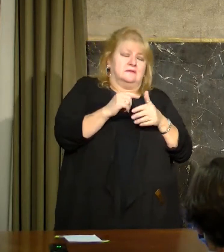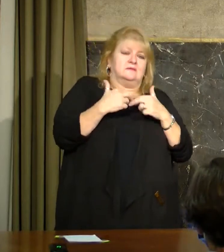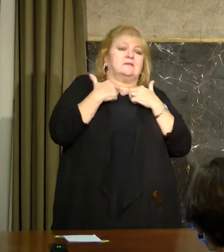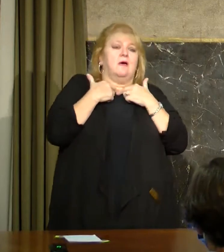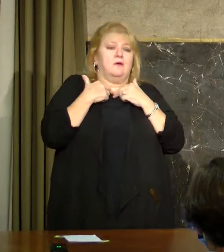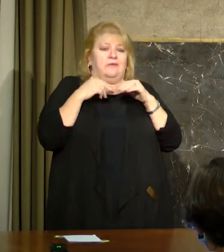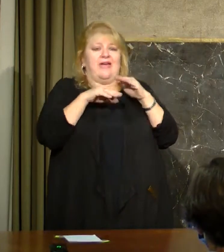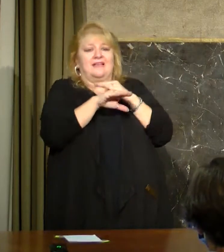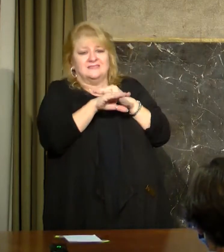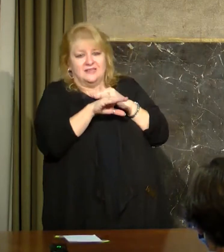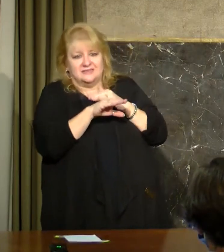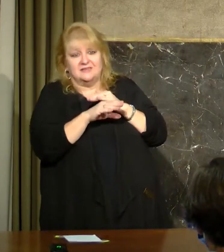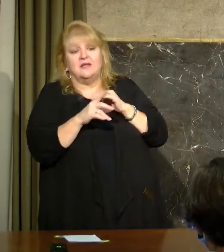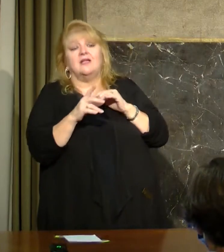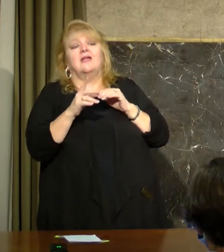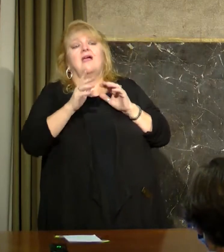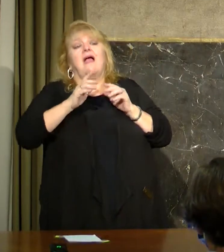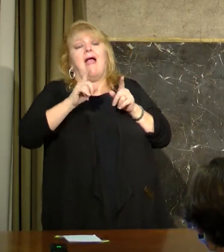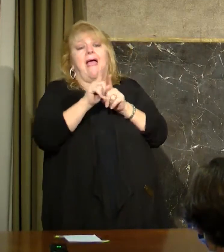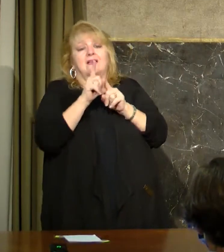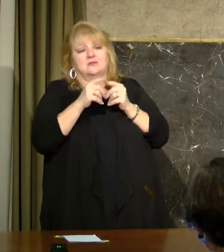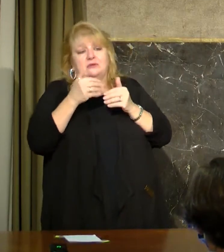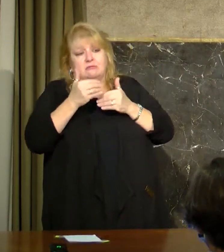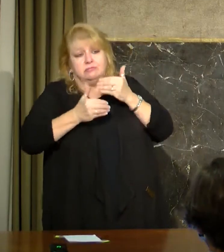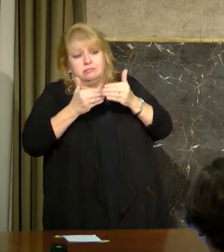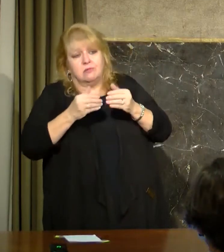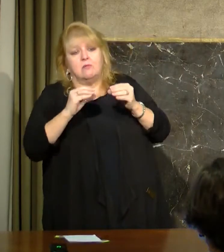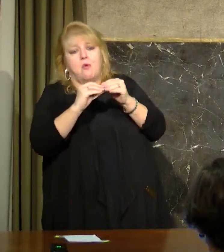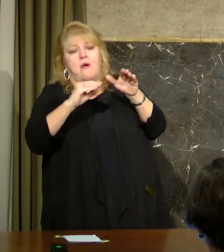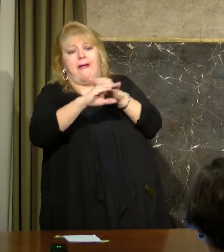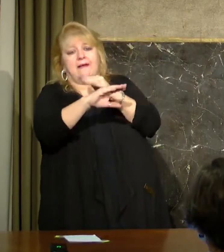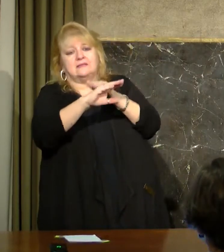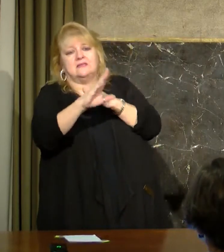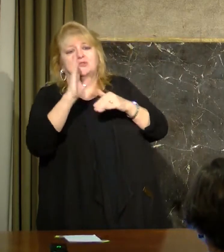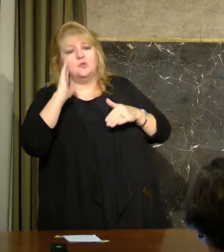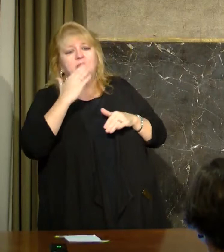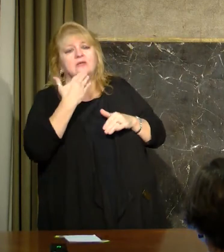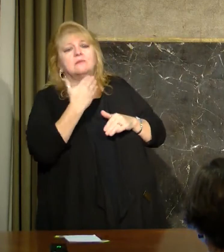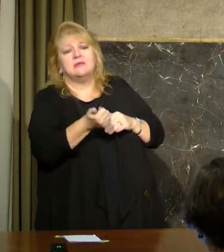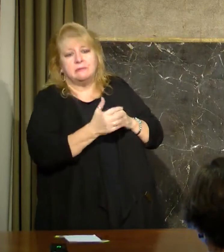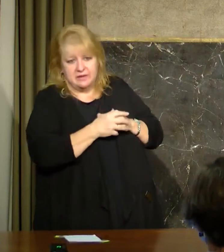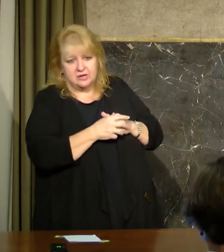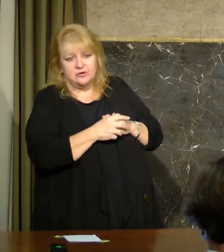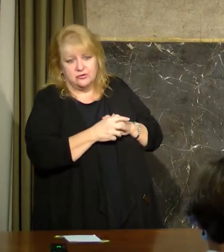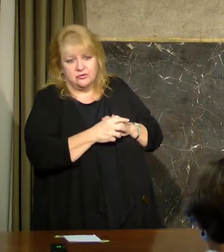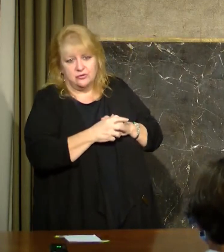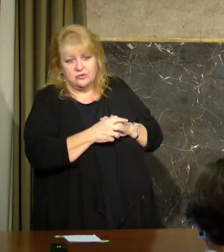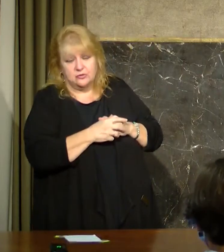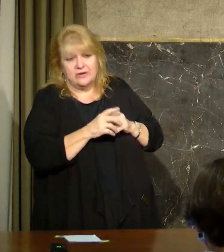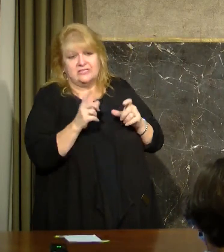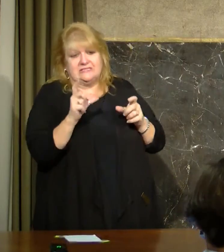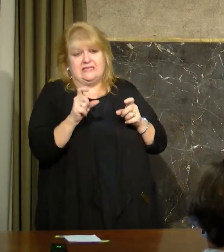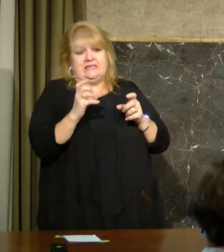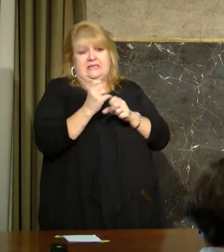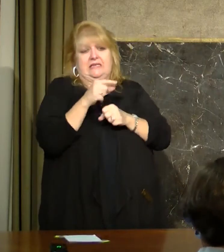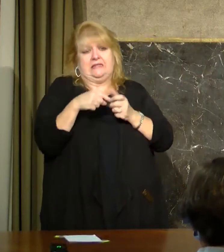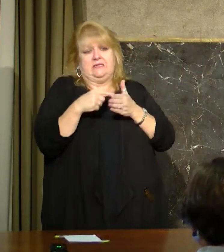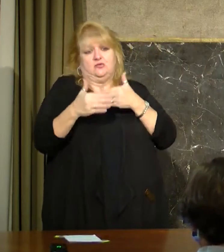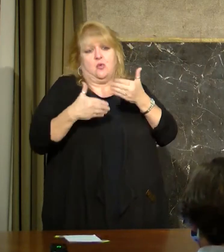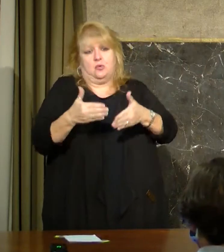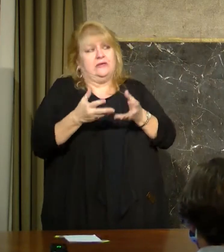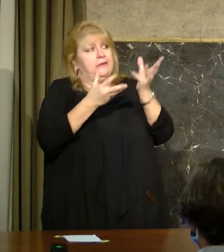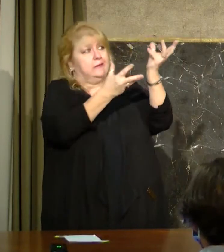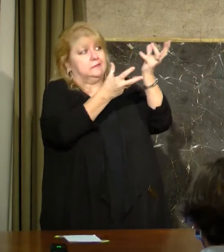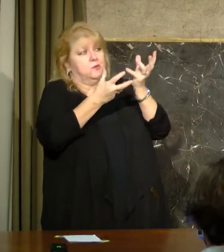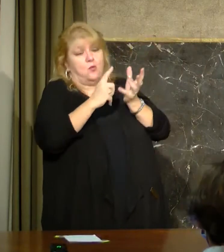I think appreciate folks' patience as we kind of get this rolling. One more, and then I'll turn it back over to the governor. sir. So there has been